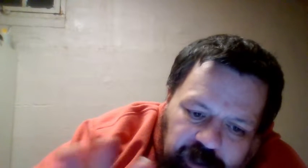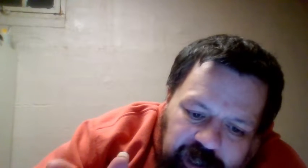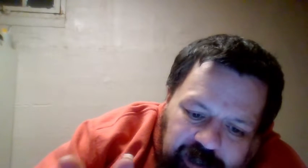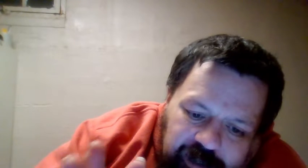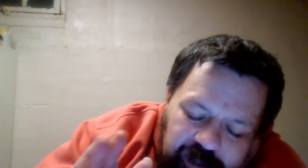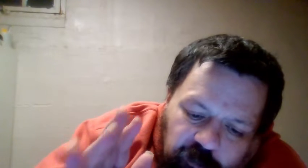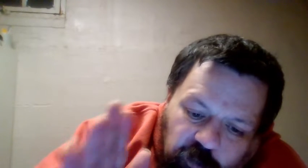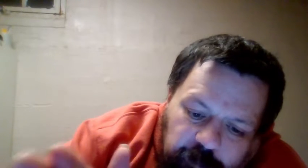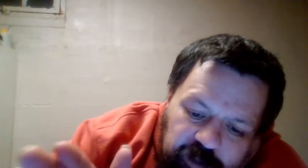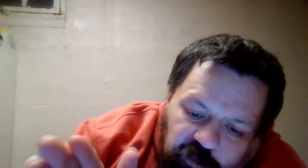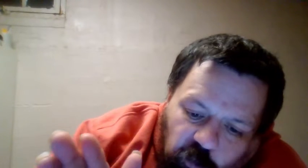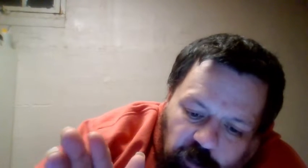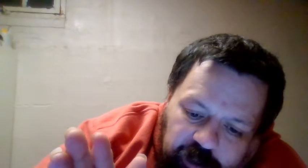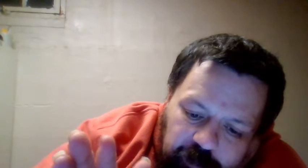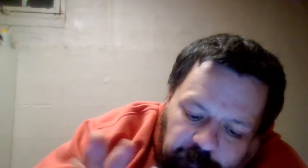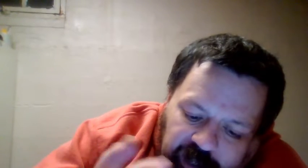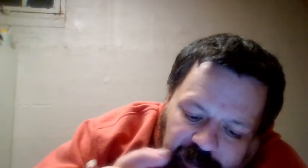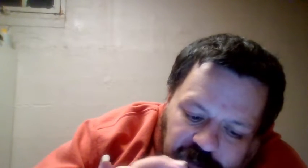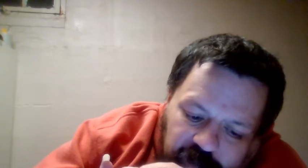already had the women's war game match.